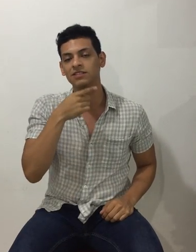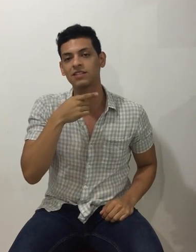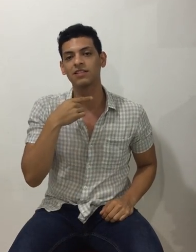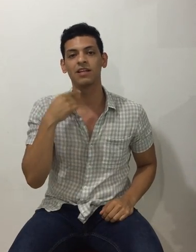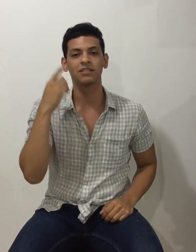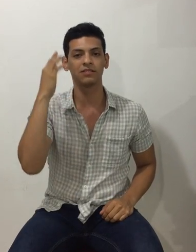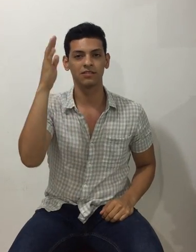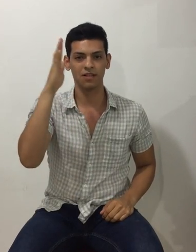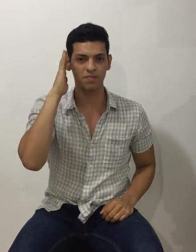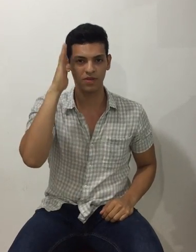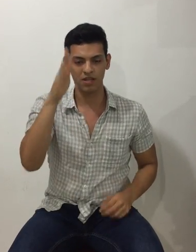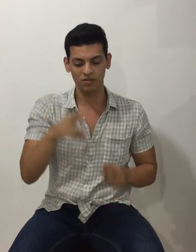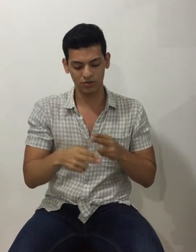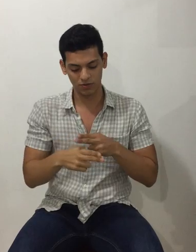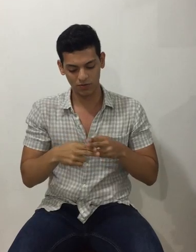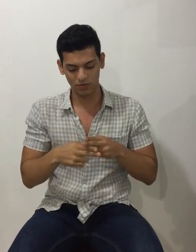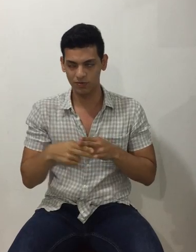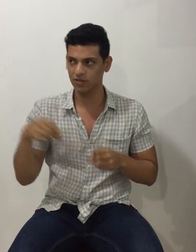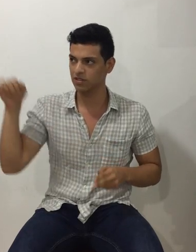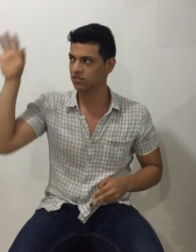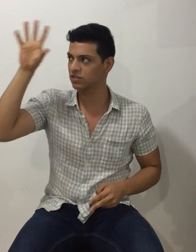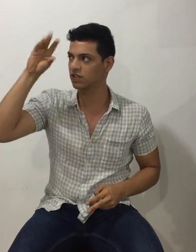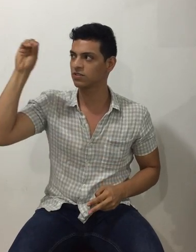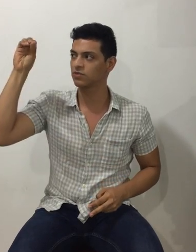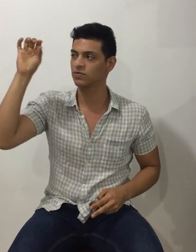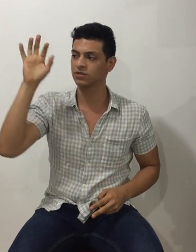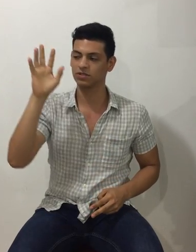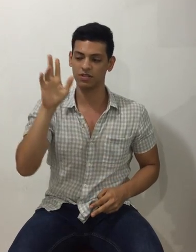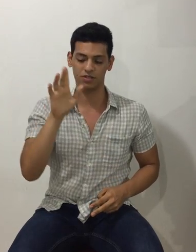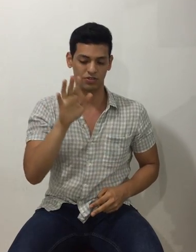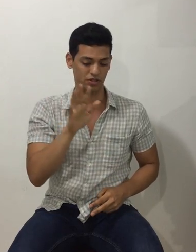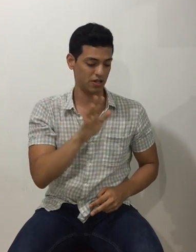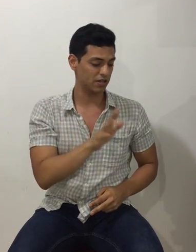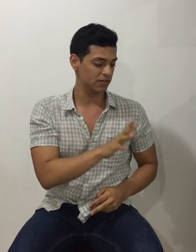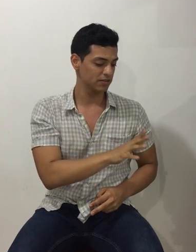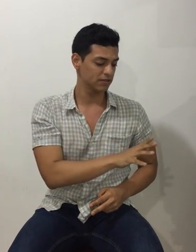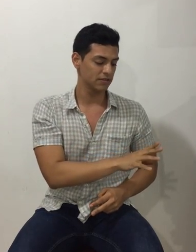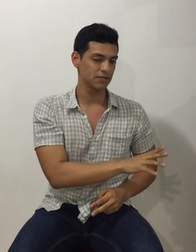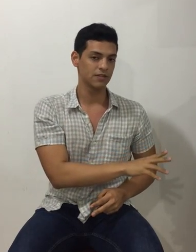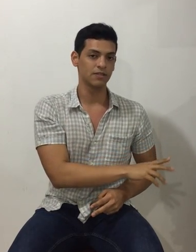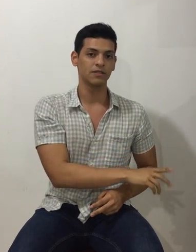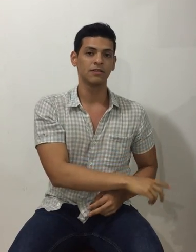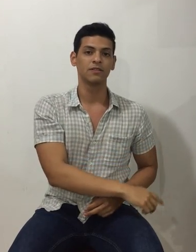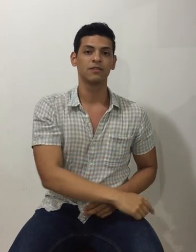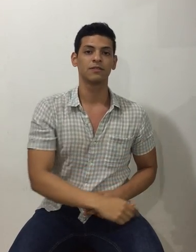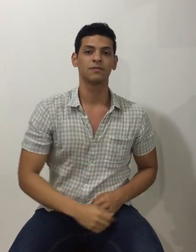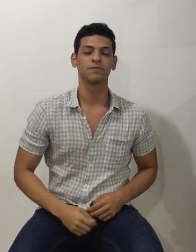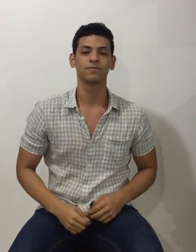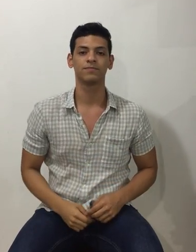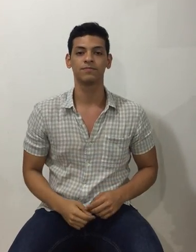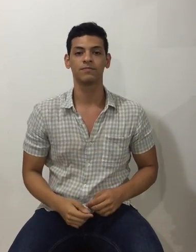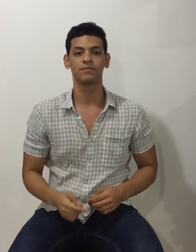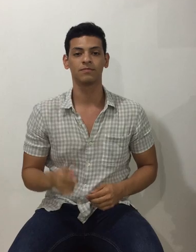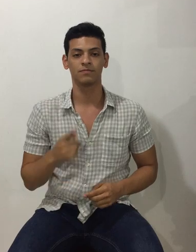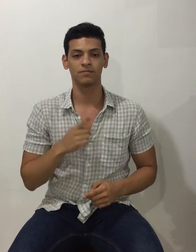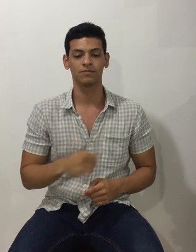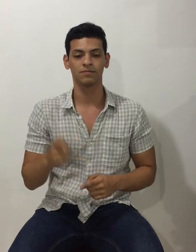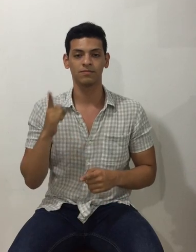said that someday soon the sun was gonna shine. And she was